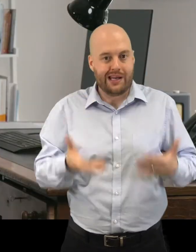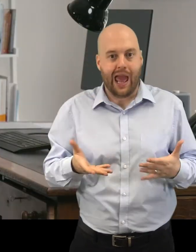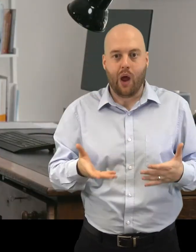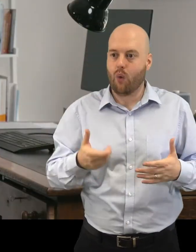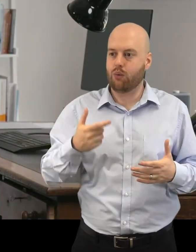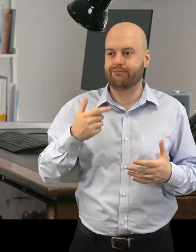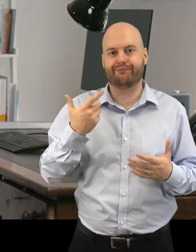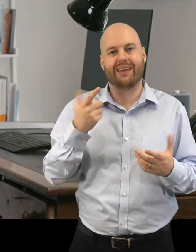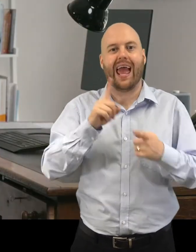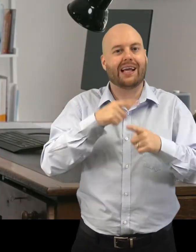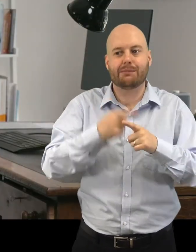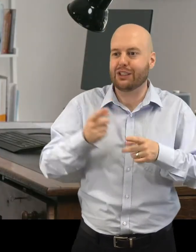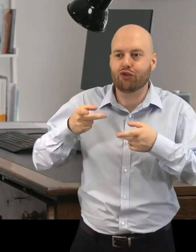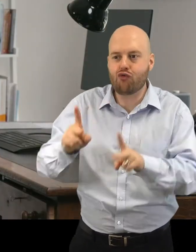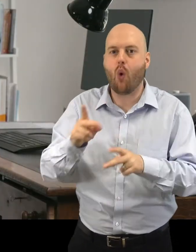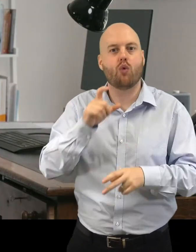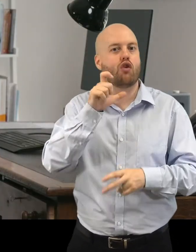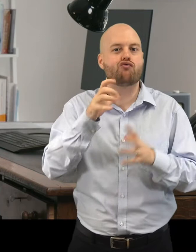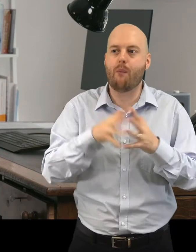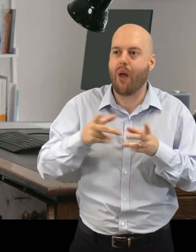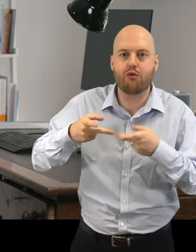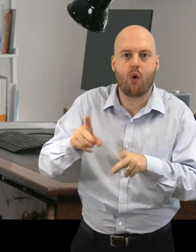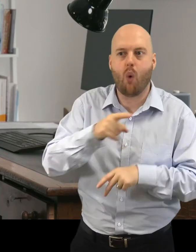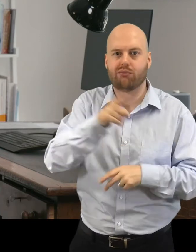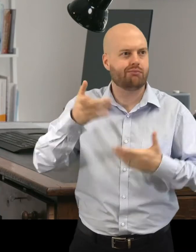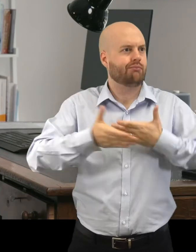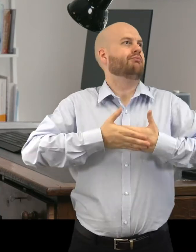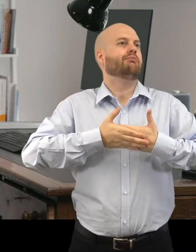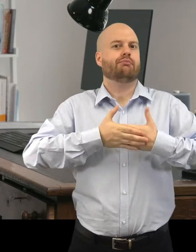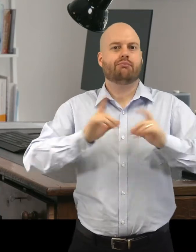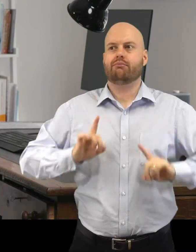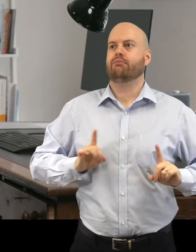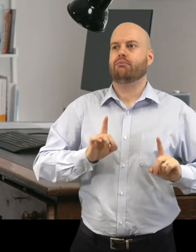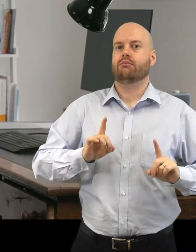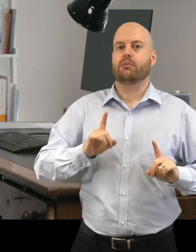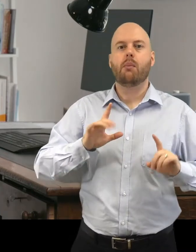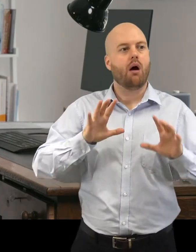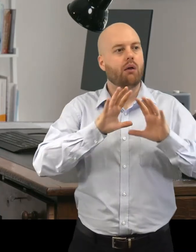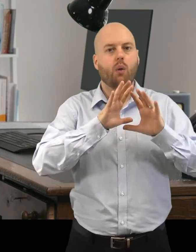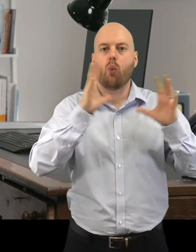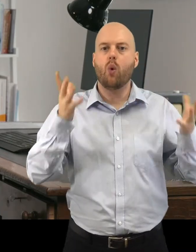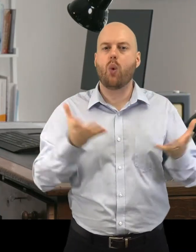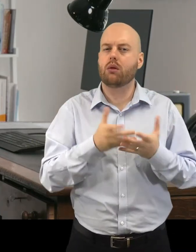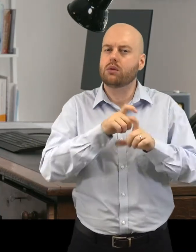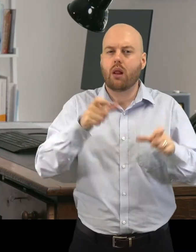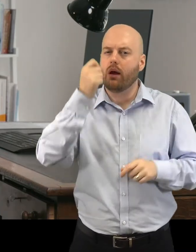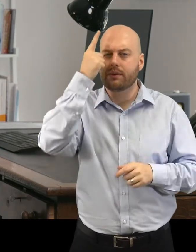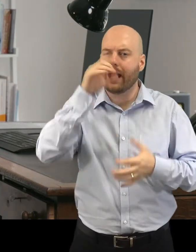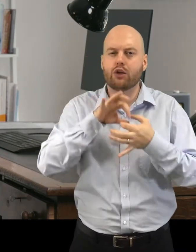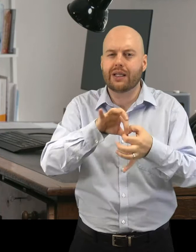doors on Cromwell Road and Exhibition Road might be locked, we're seeing people around the world understand our collections, engage with